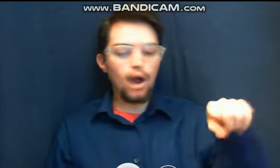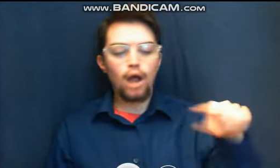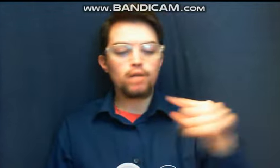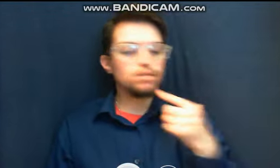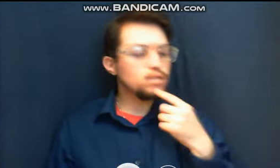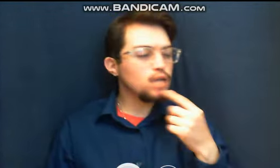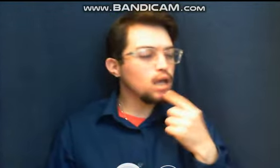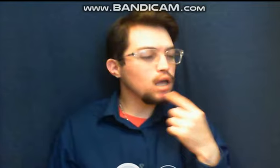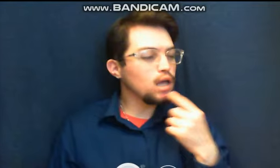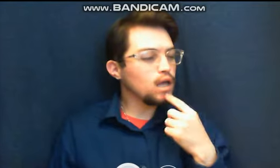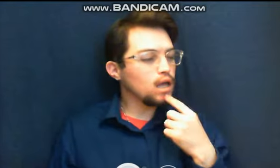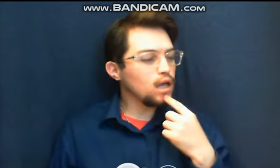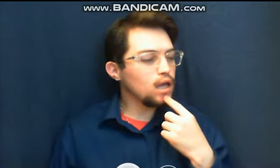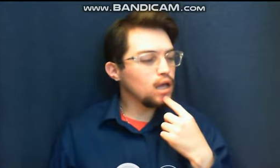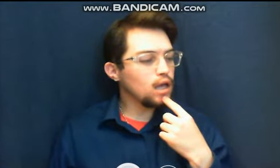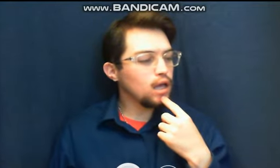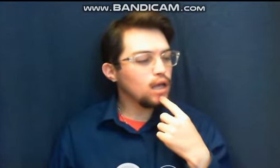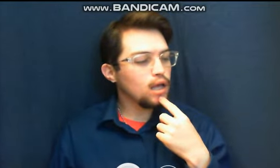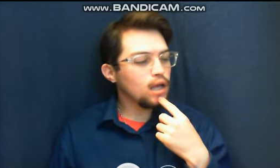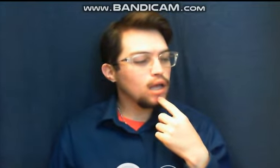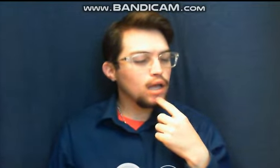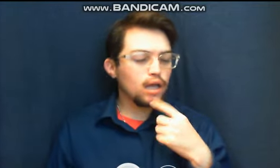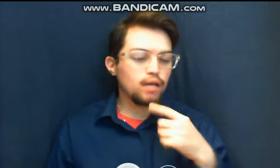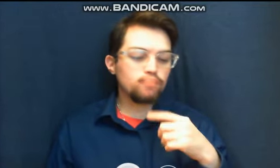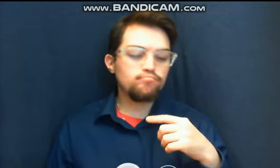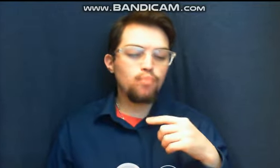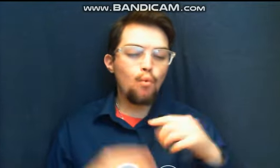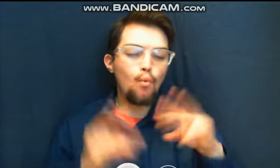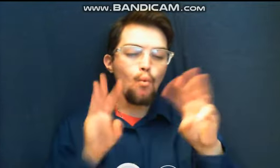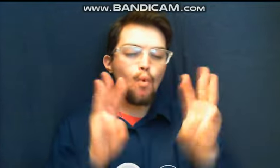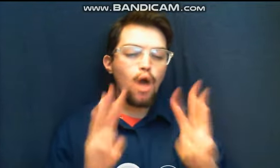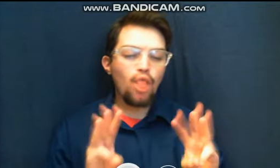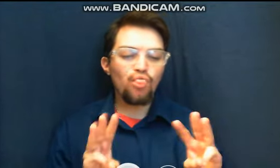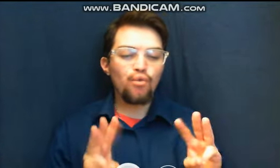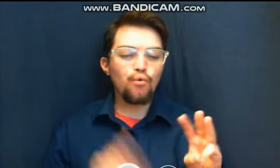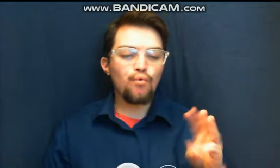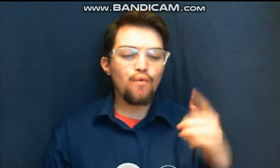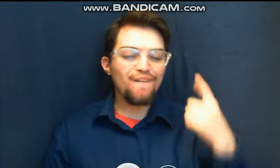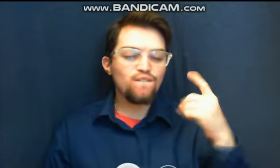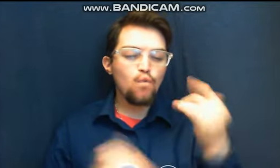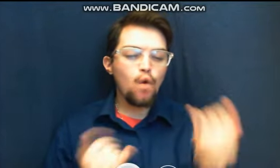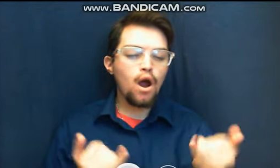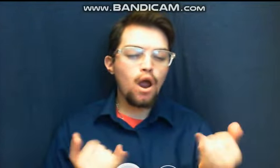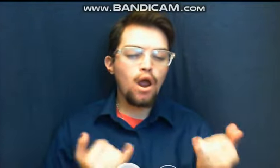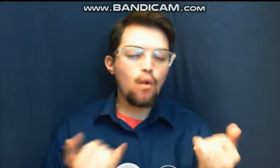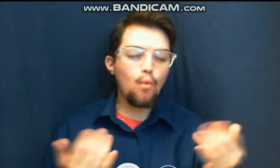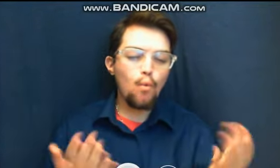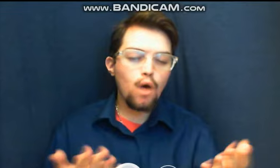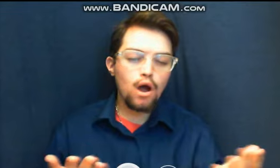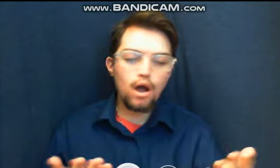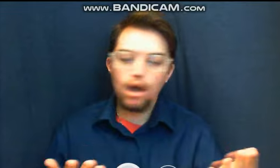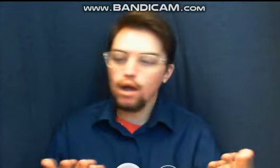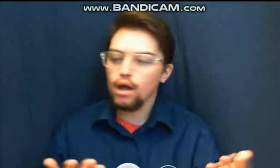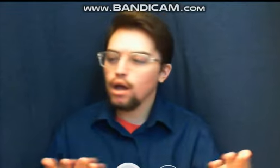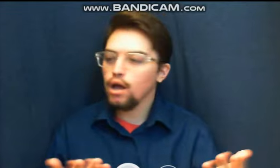will it be, windy, windy,